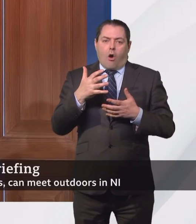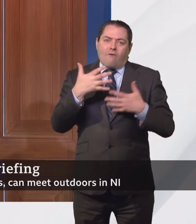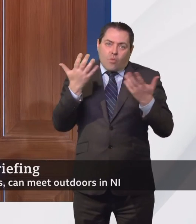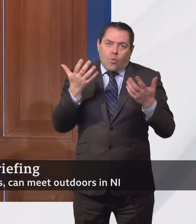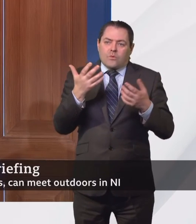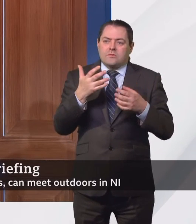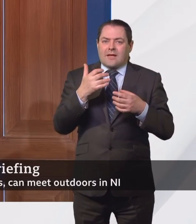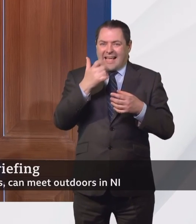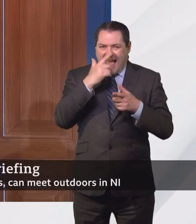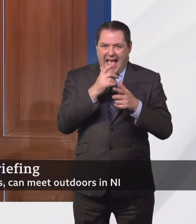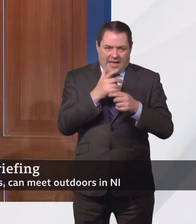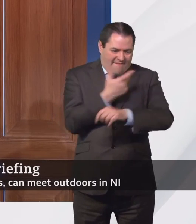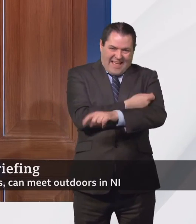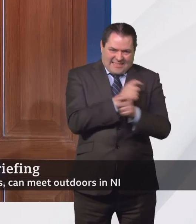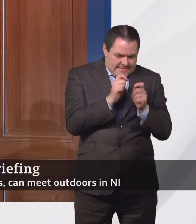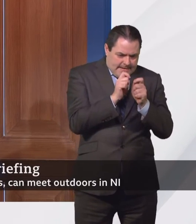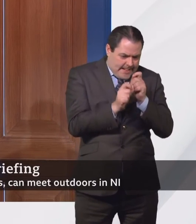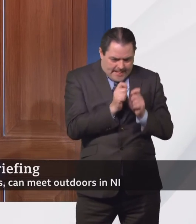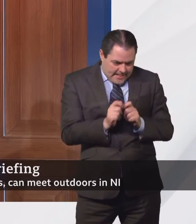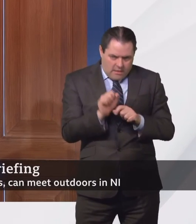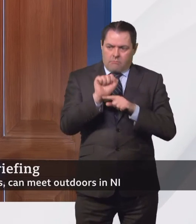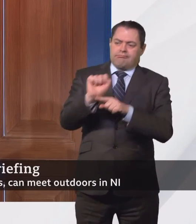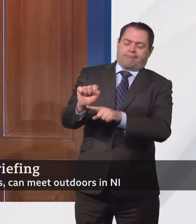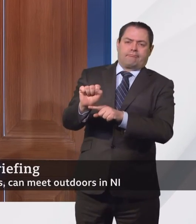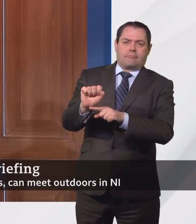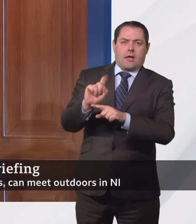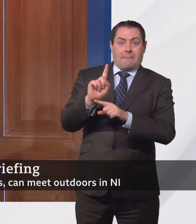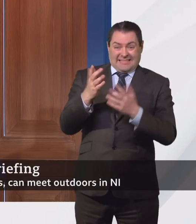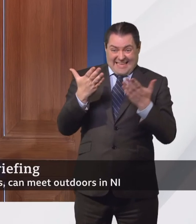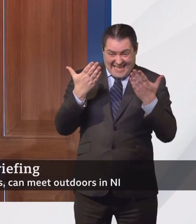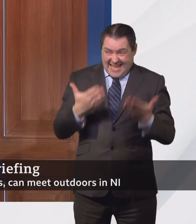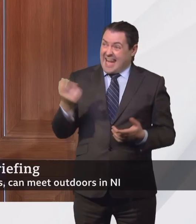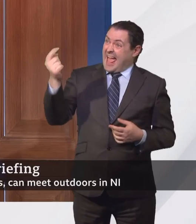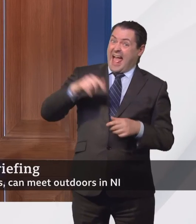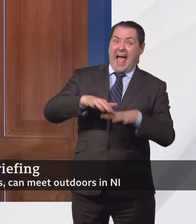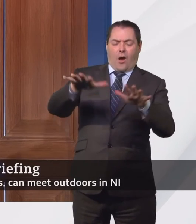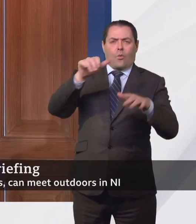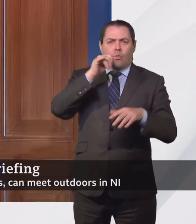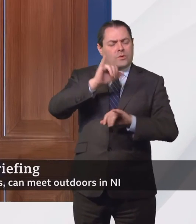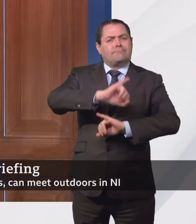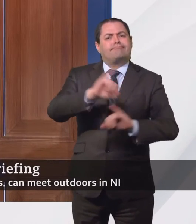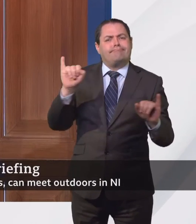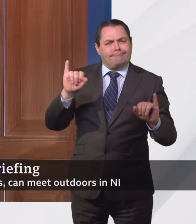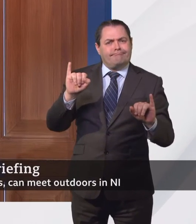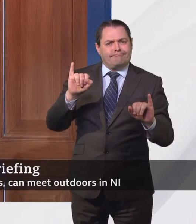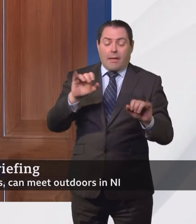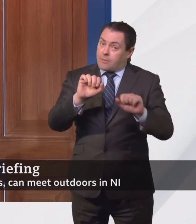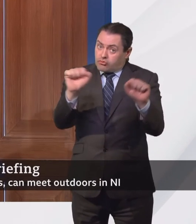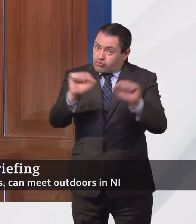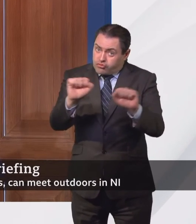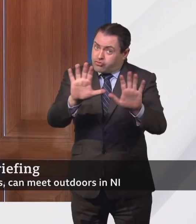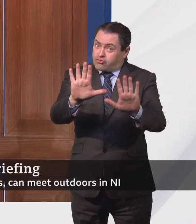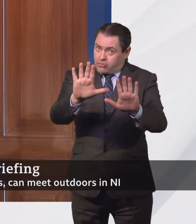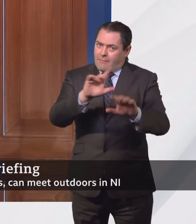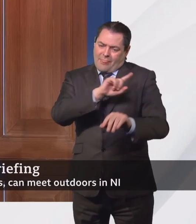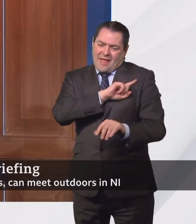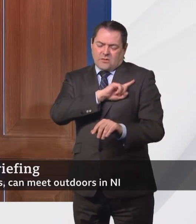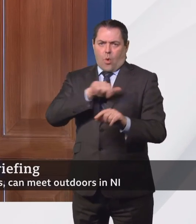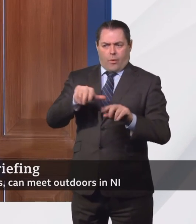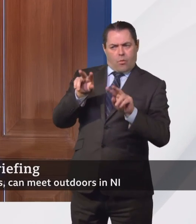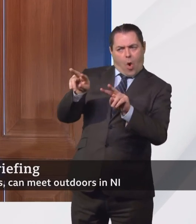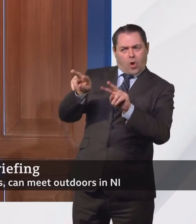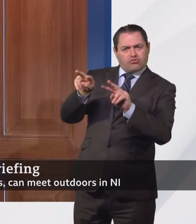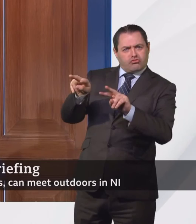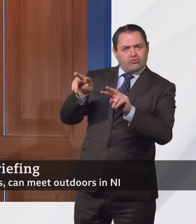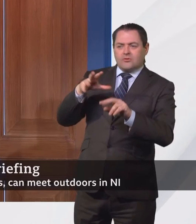that is the principle, I think, that's driving concerns about border issues at this stage. In terms of giving approval, it's not really